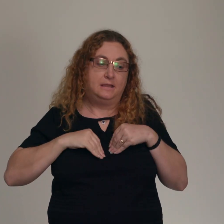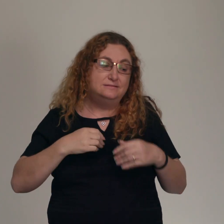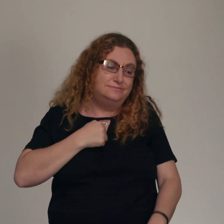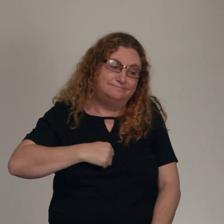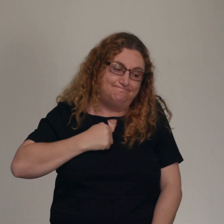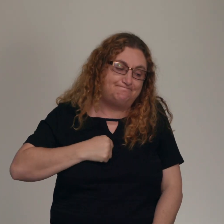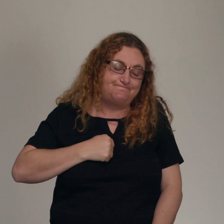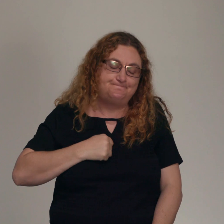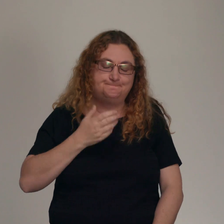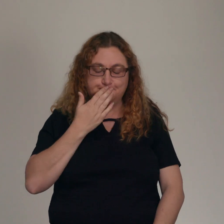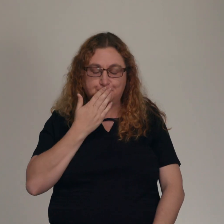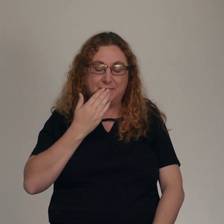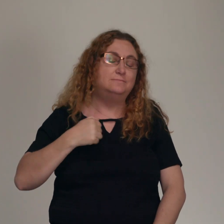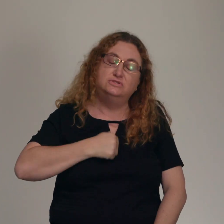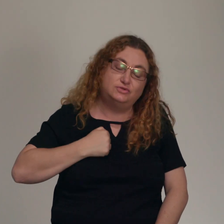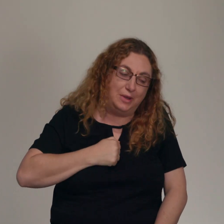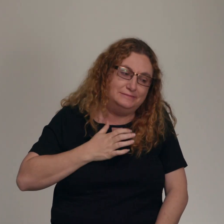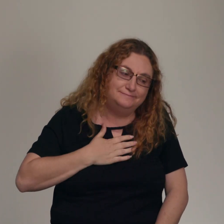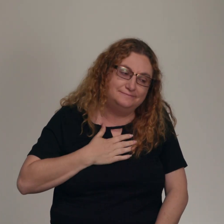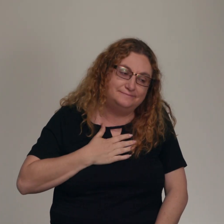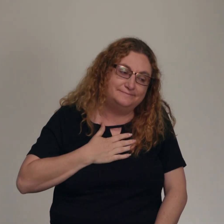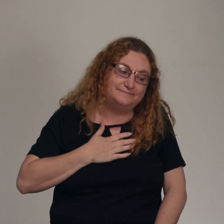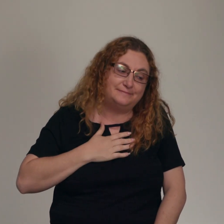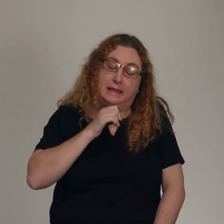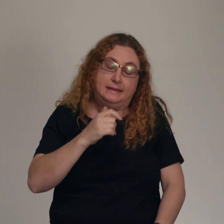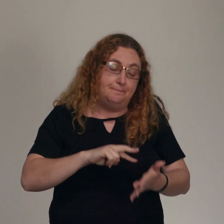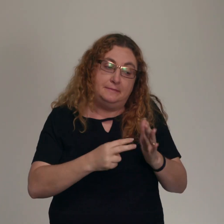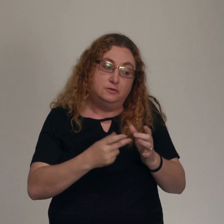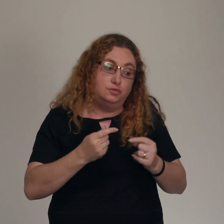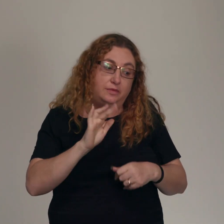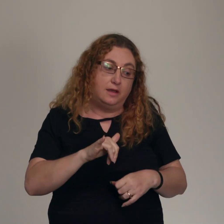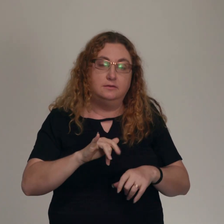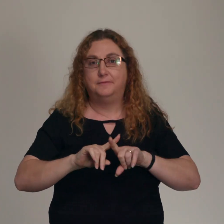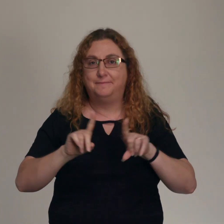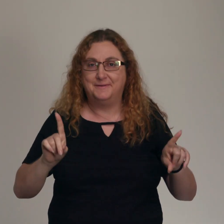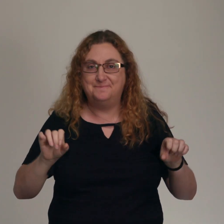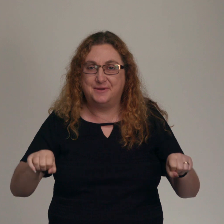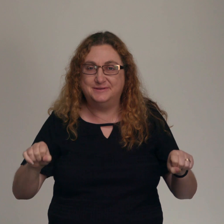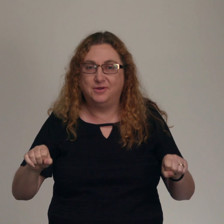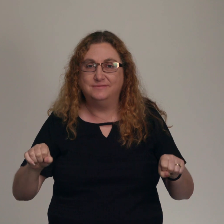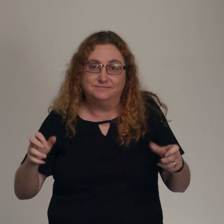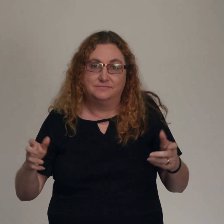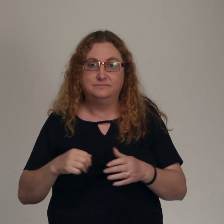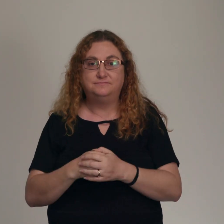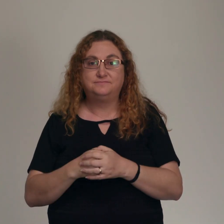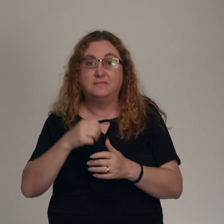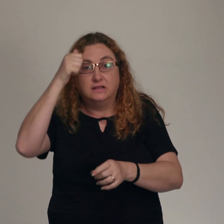intention say, I'm so sorry that I did that. It's also entirely possible that the sibling hears the